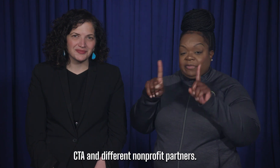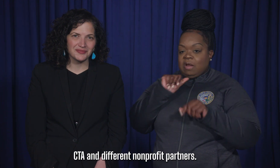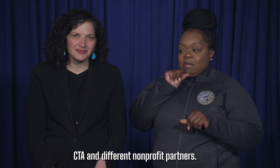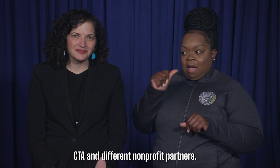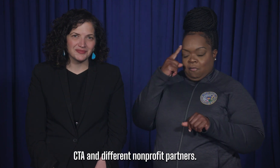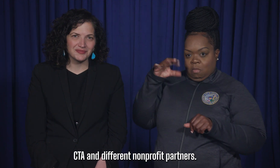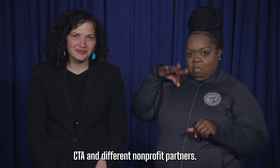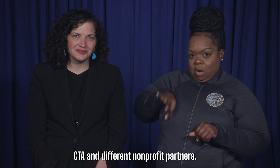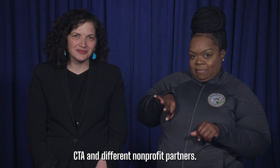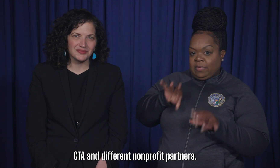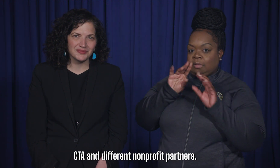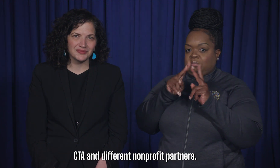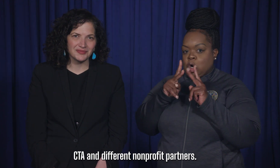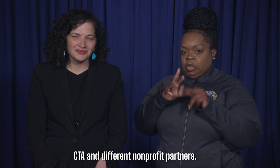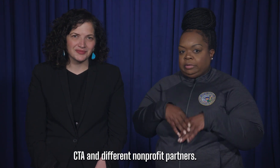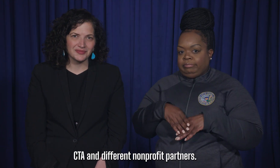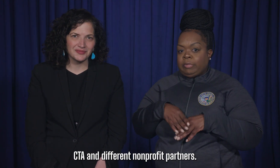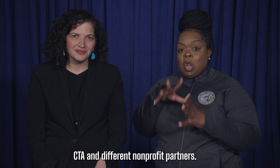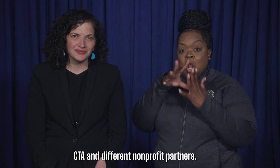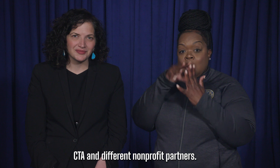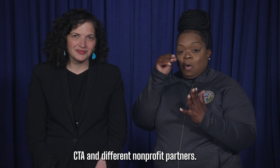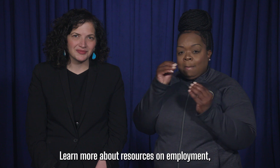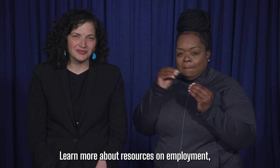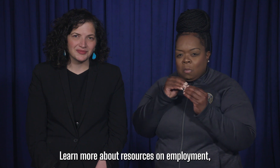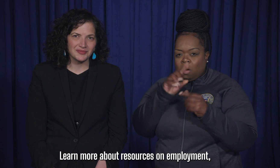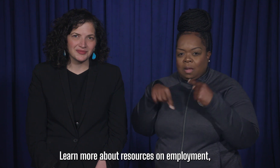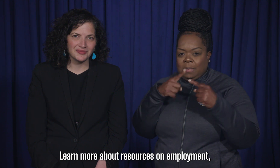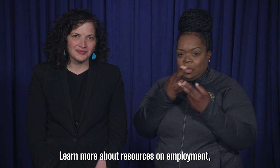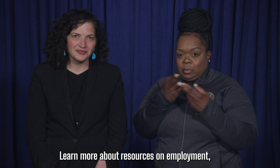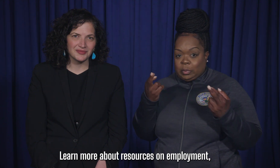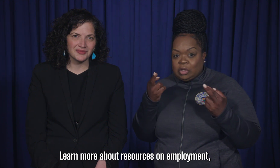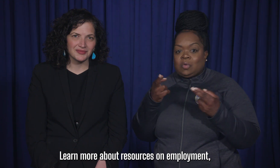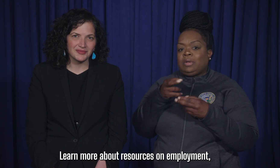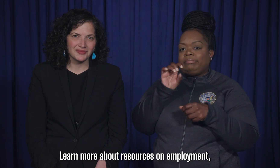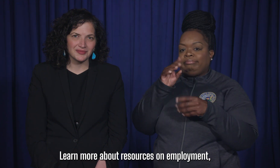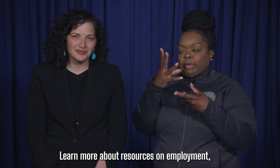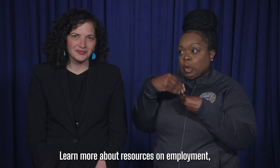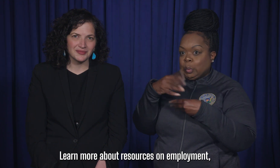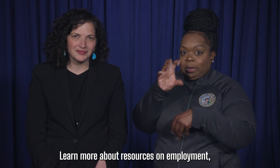nonprofit partners. Learn more about resources on employment,